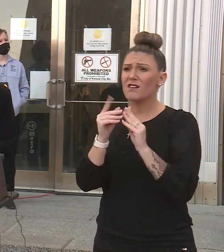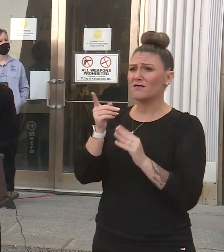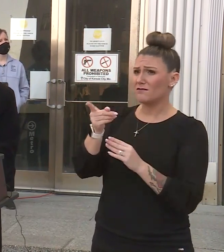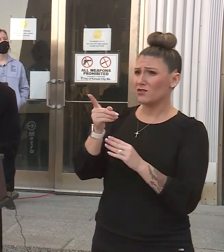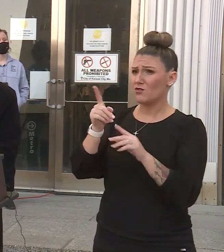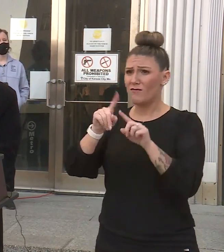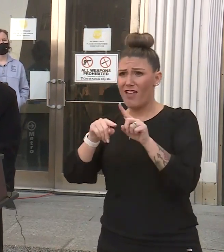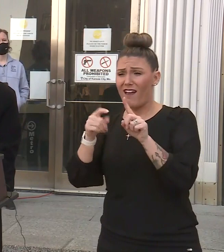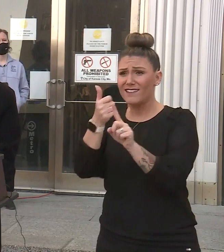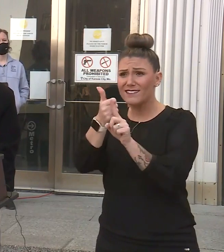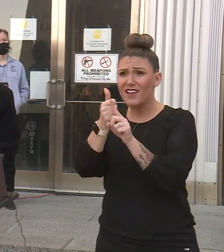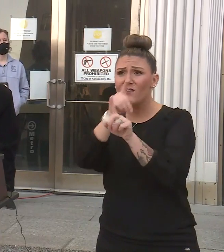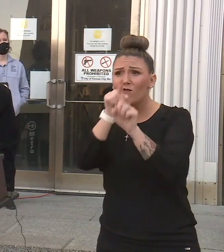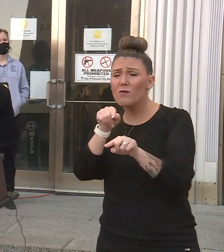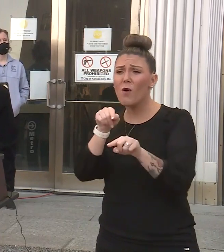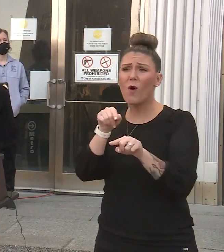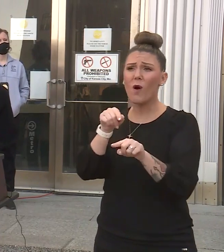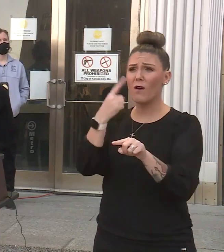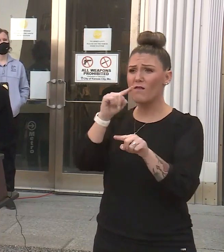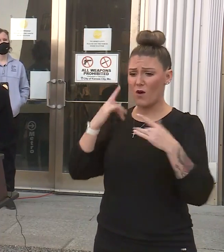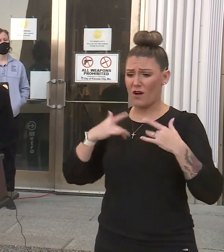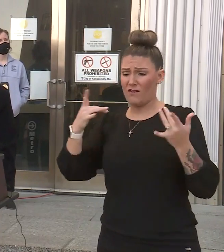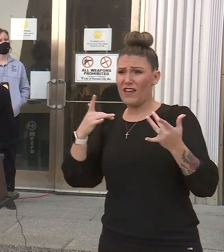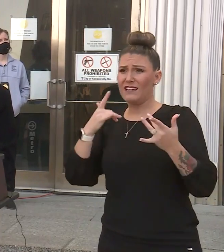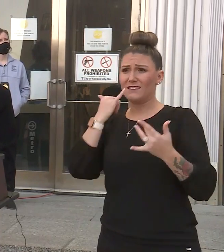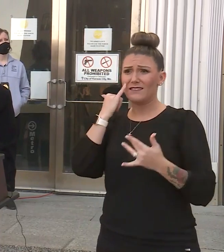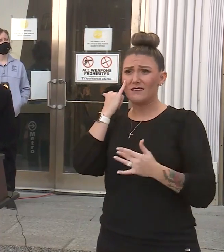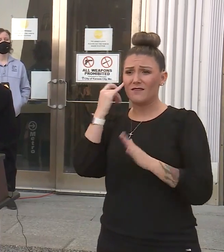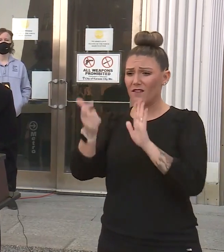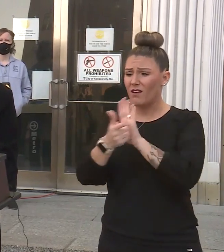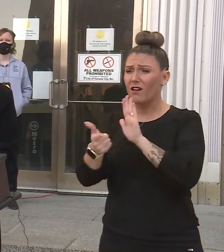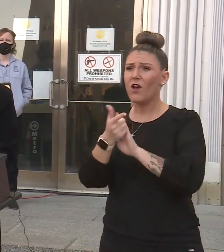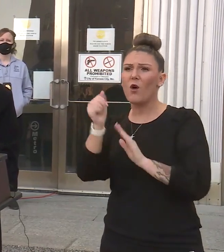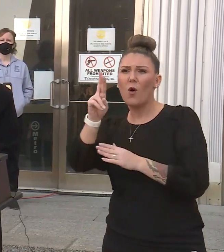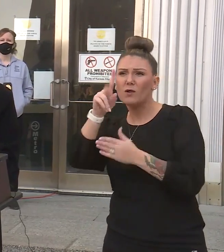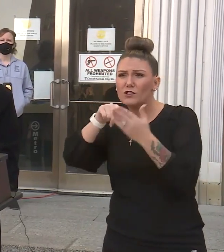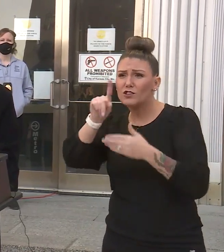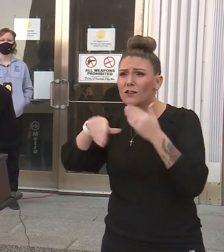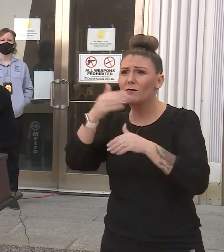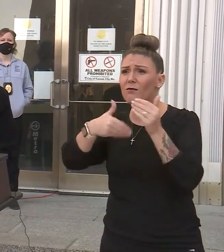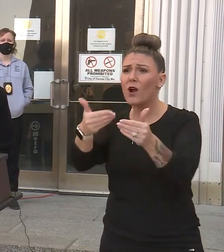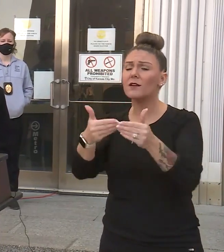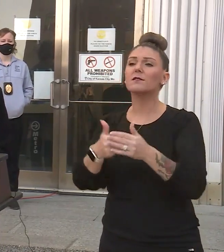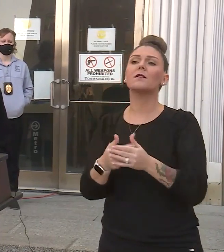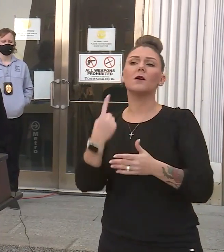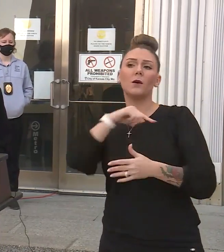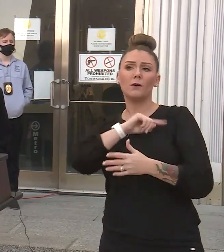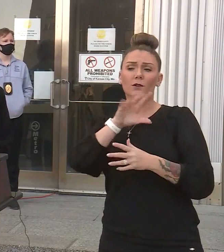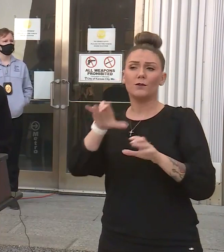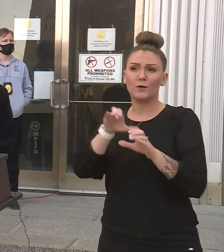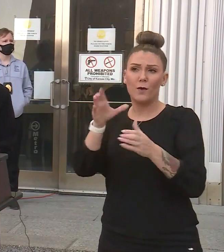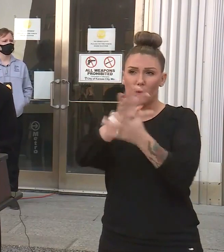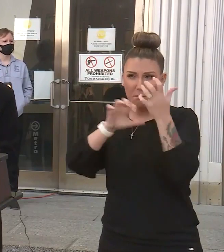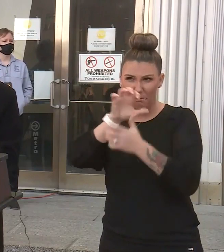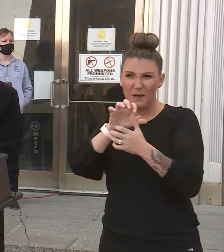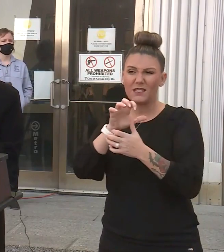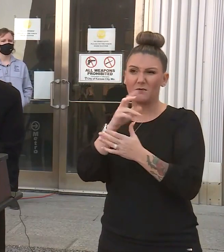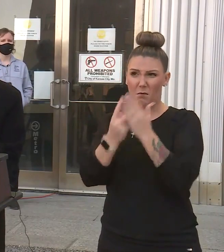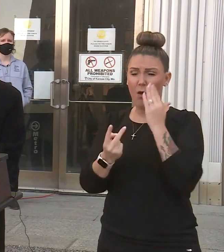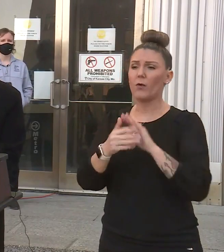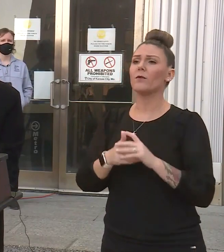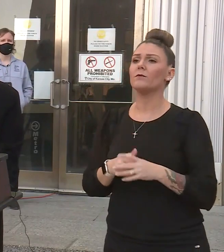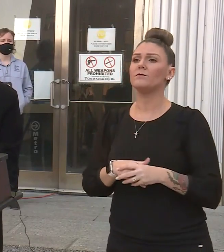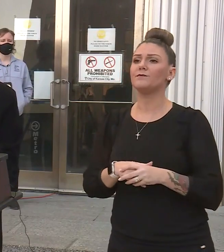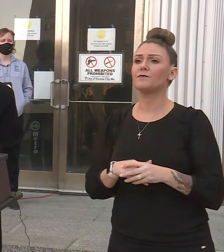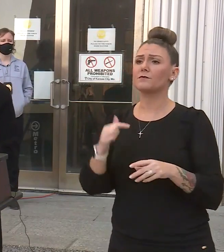kind of events or will there be some sort of some sort of checking process at random? You know, we do a mix of both. So I'll use